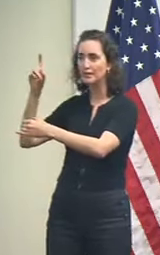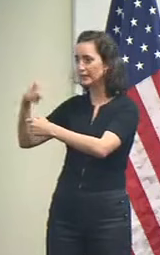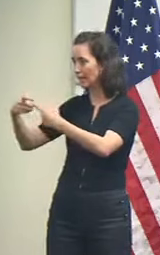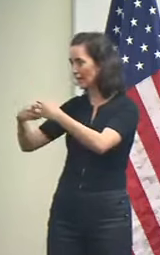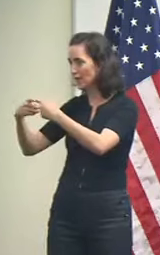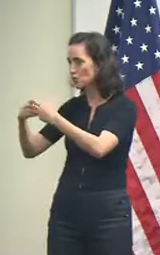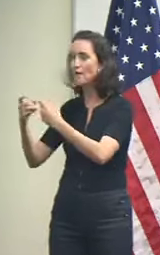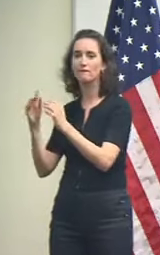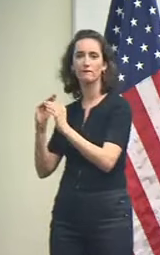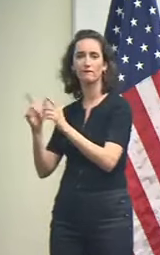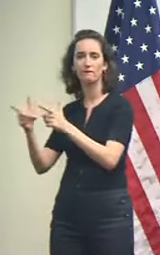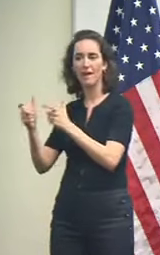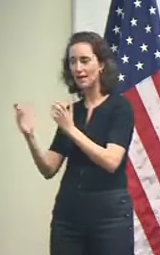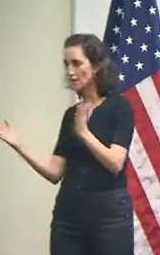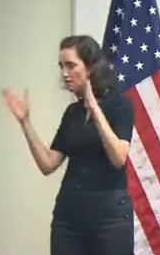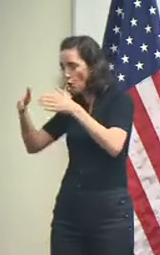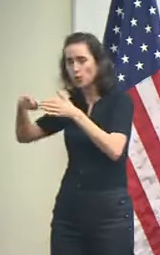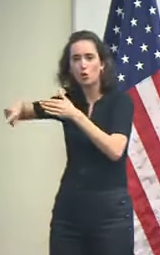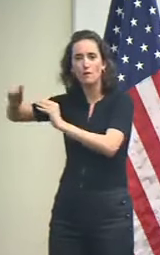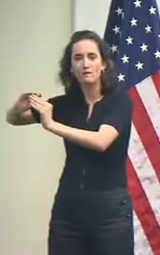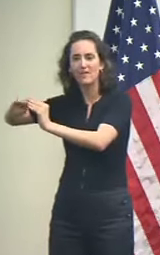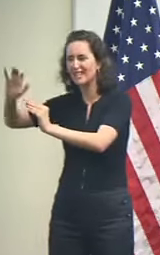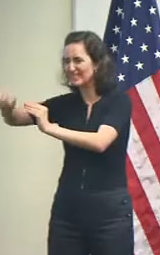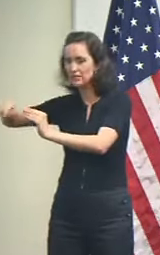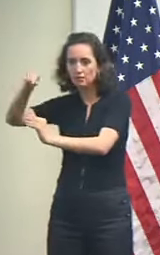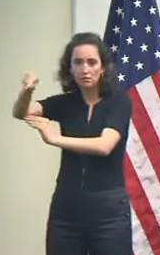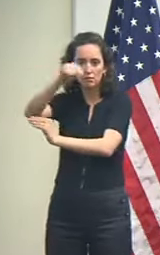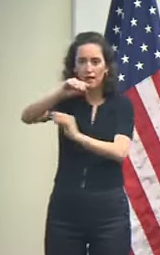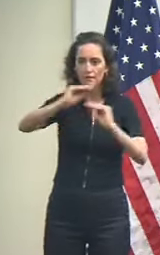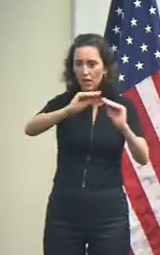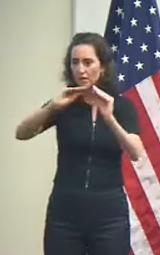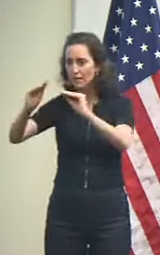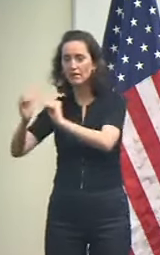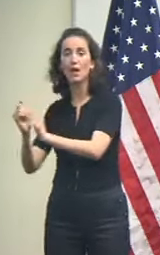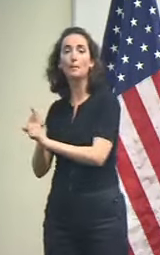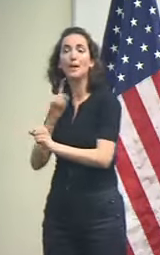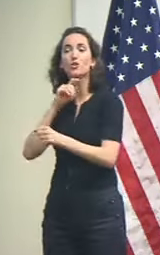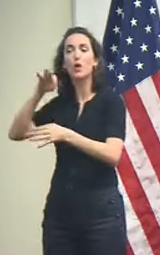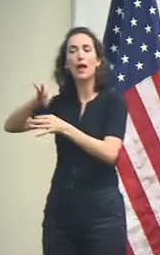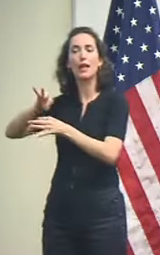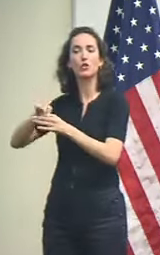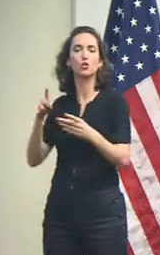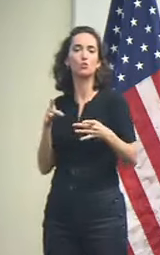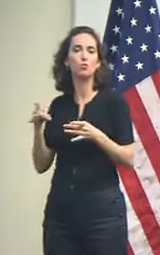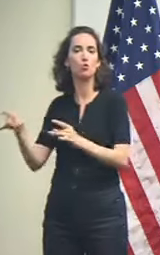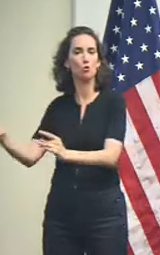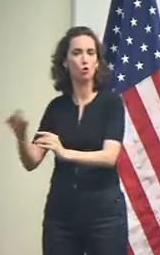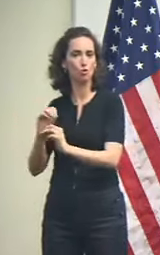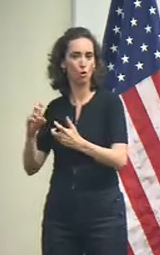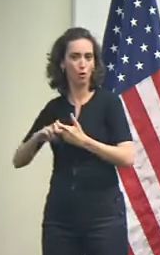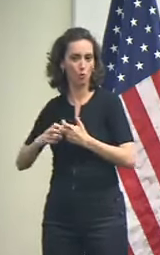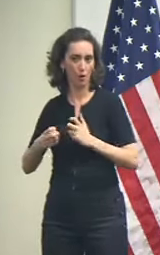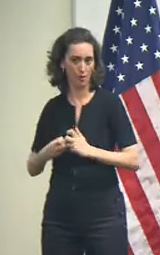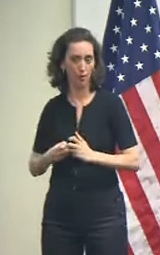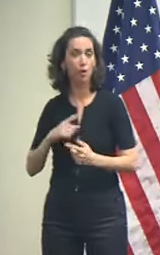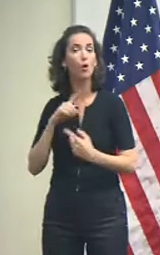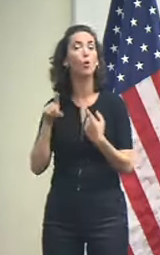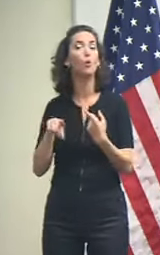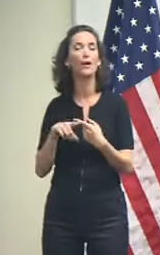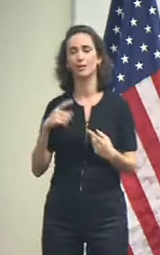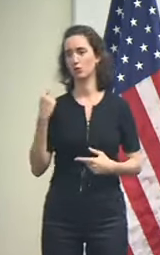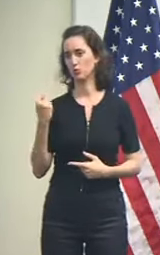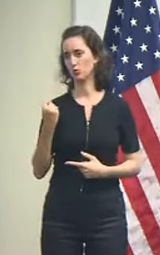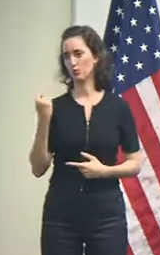in those locations so that we'll have the election without any issues on Tuesday.